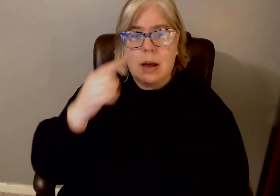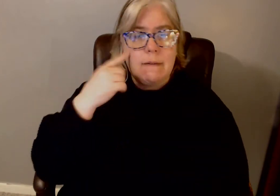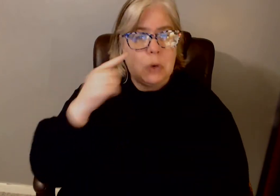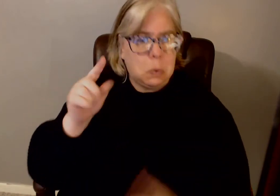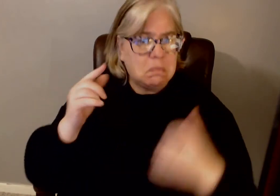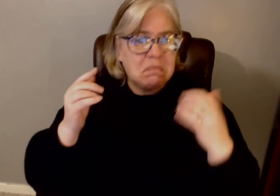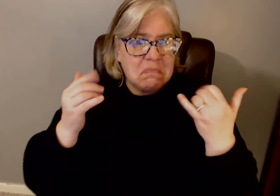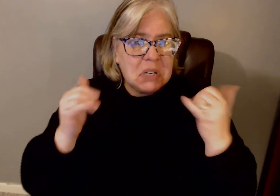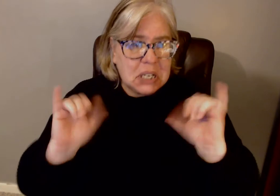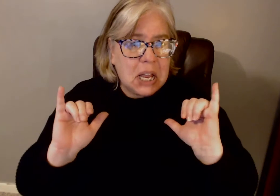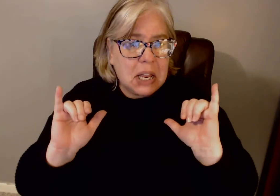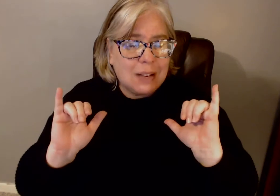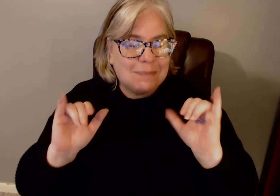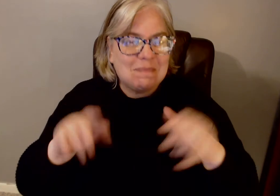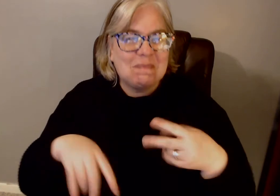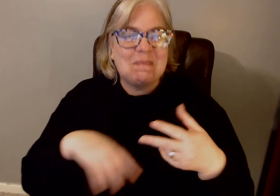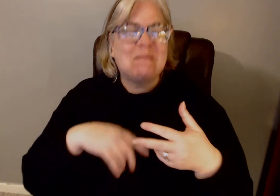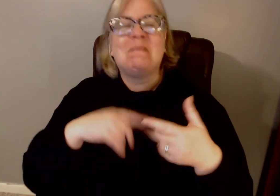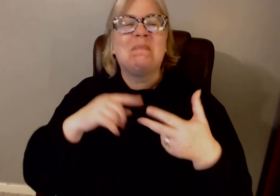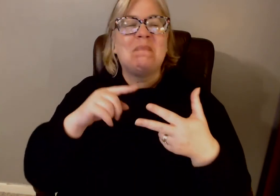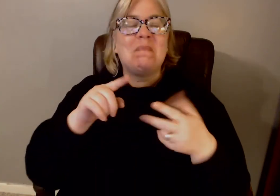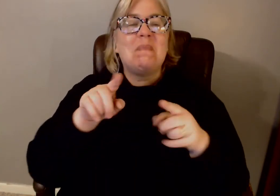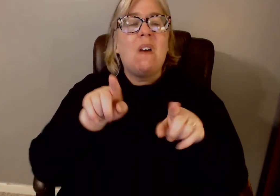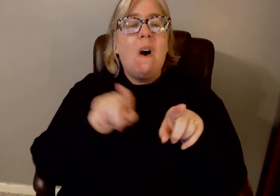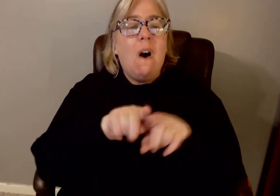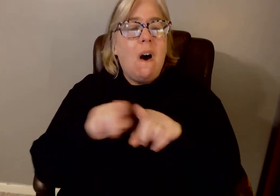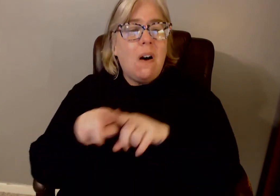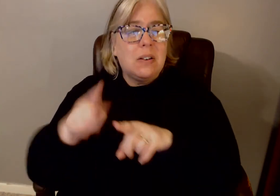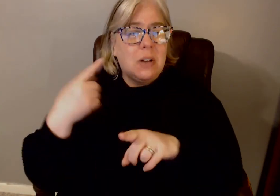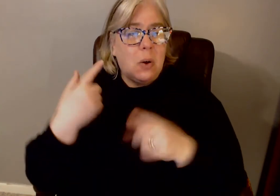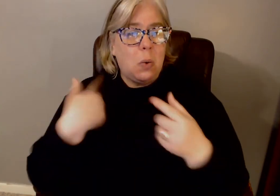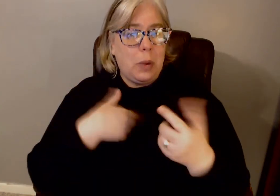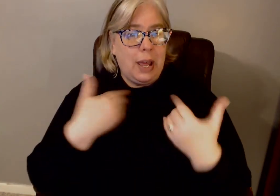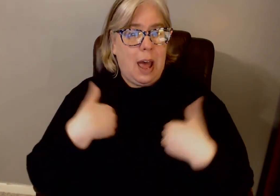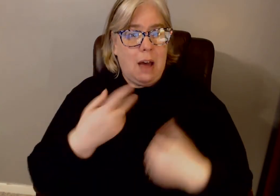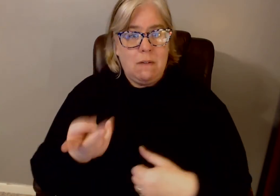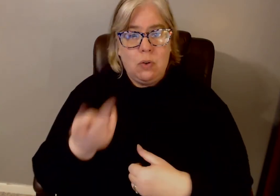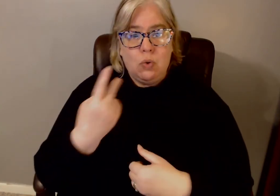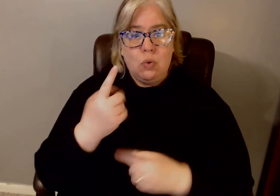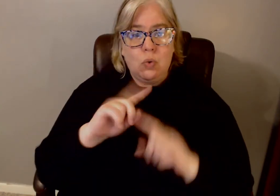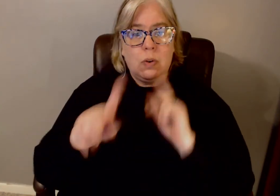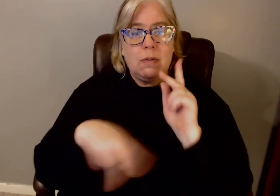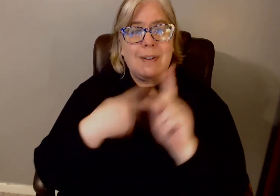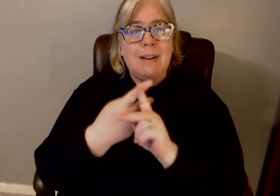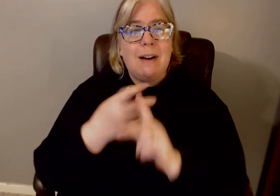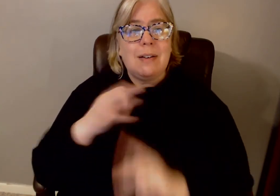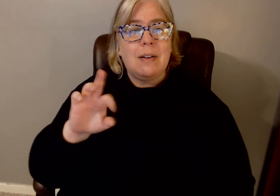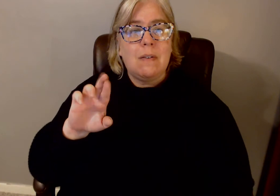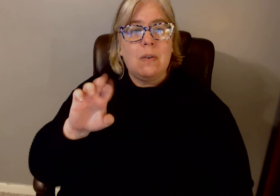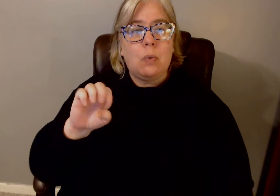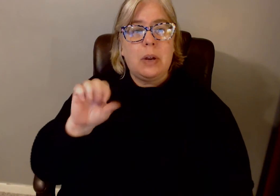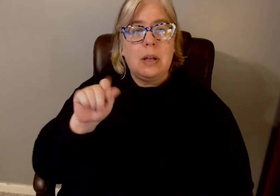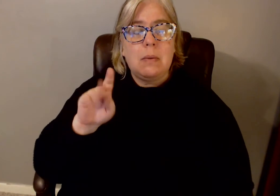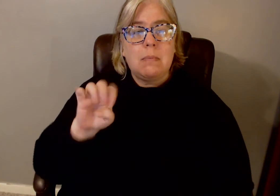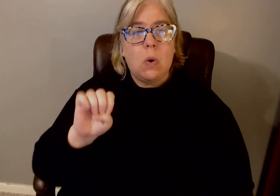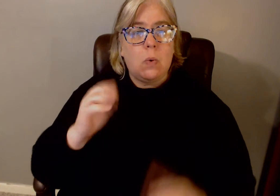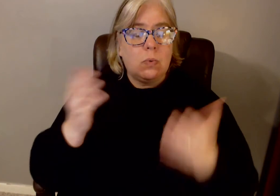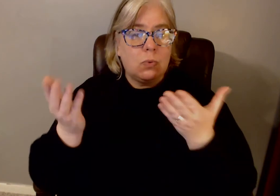even walk better